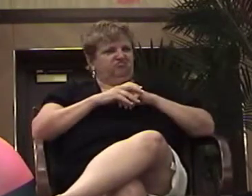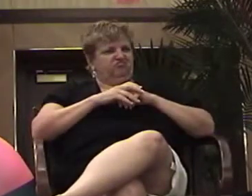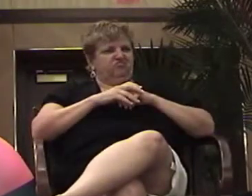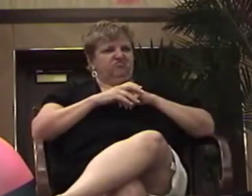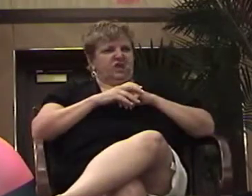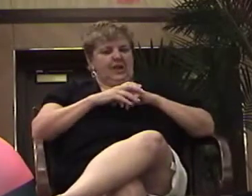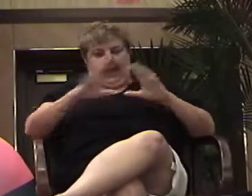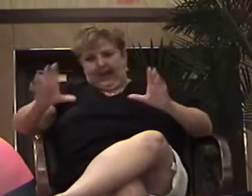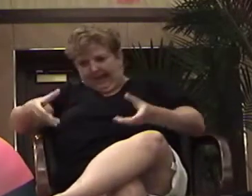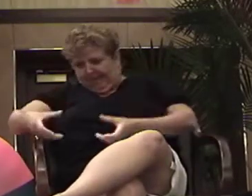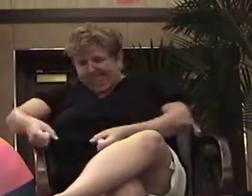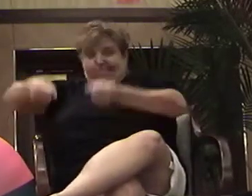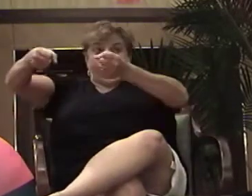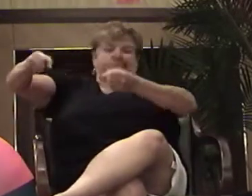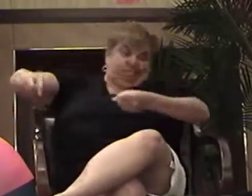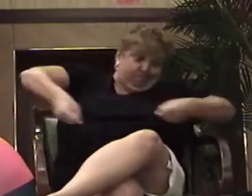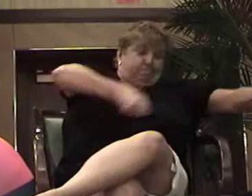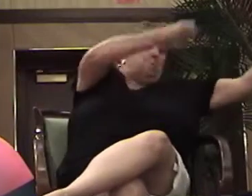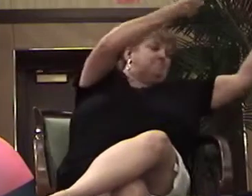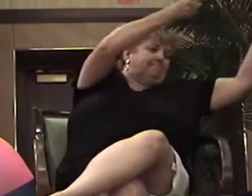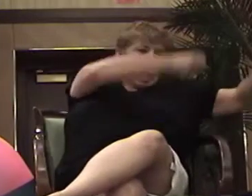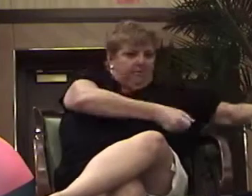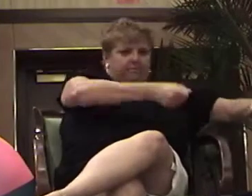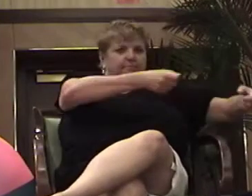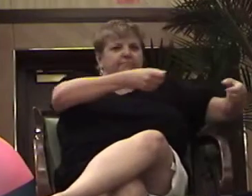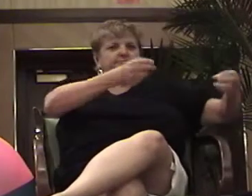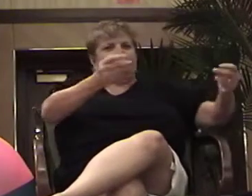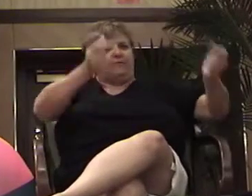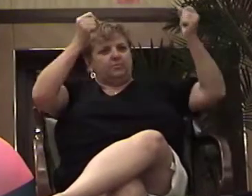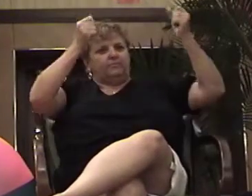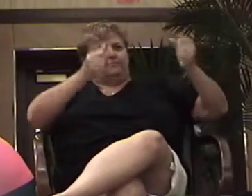my own round. I was on the bed, feet, and everything.